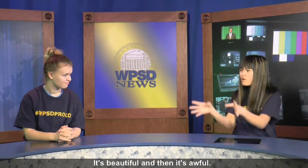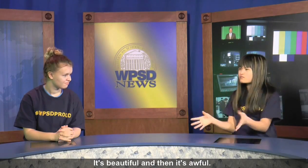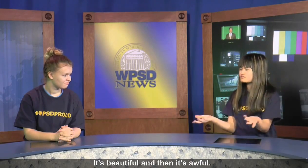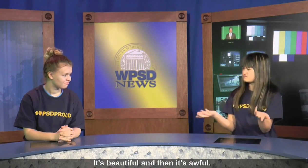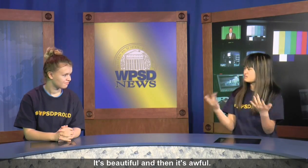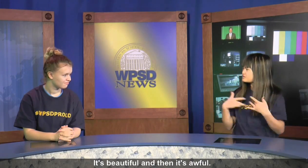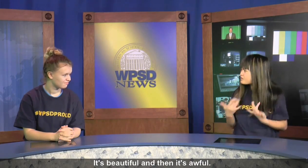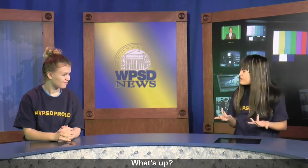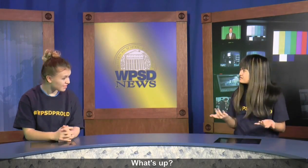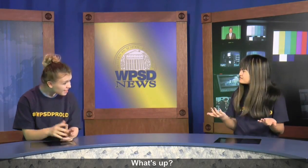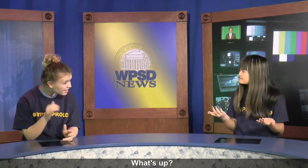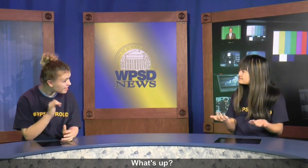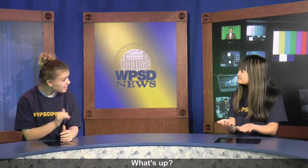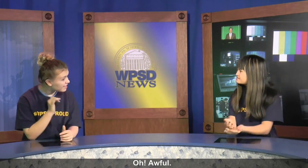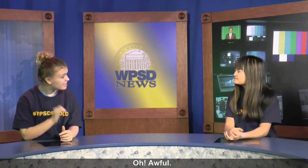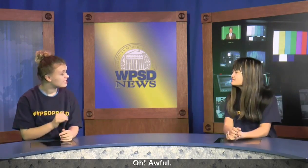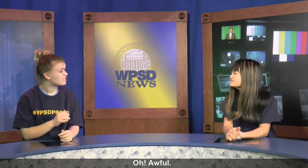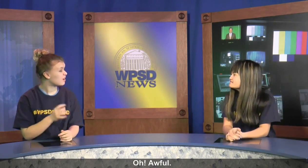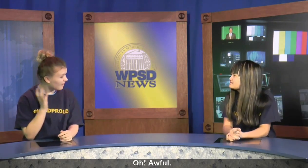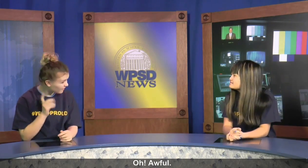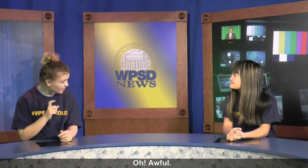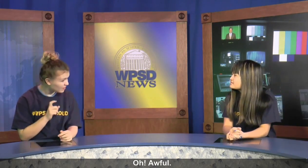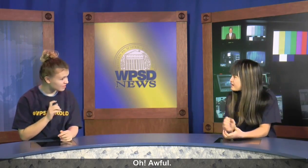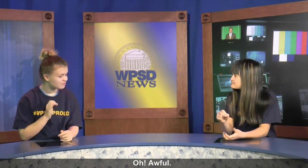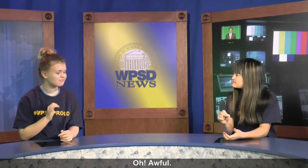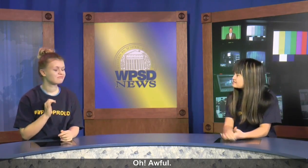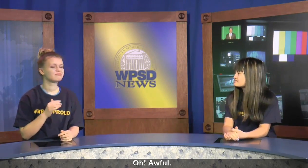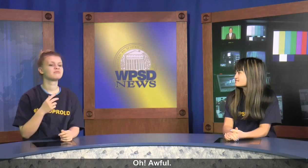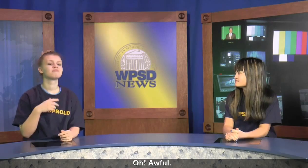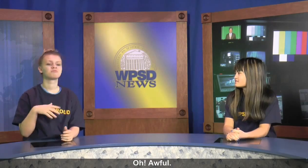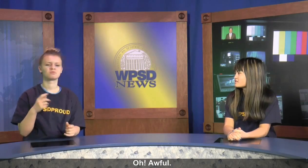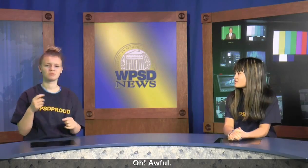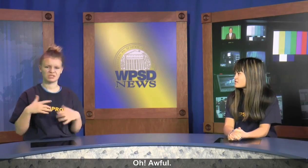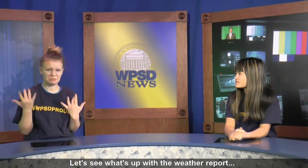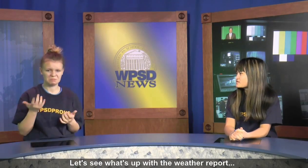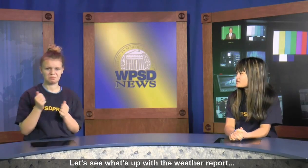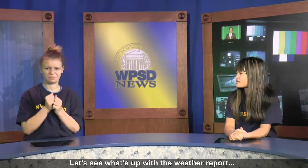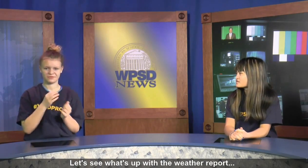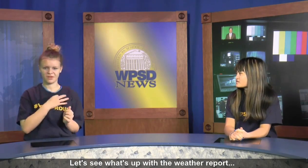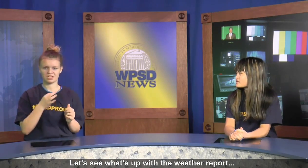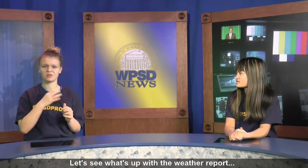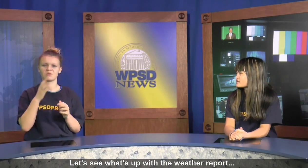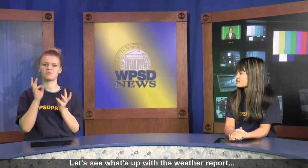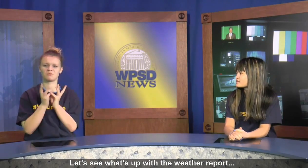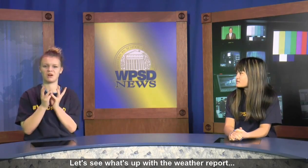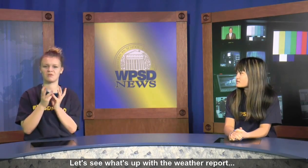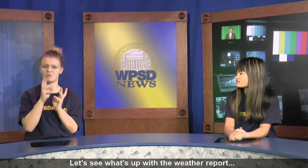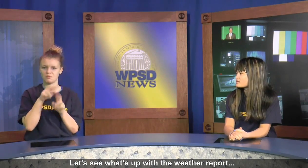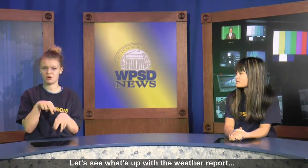and then it's awful. What's up? Oh, awful? Okay, well let's see what's up with the weather report.